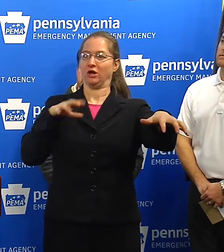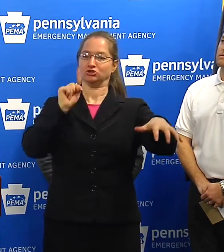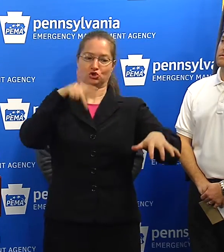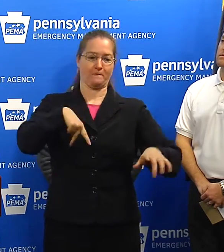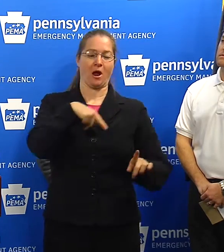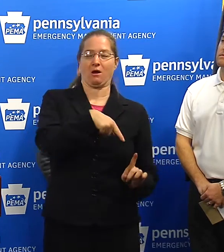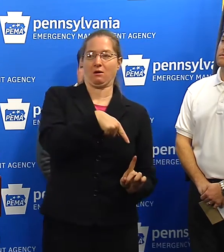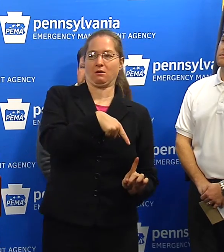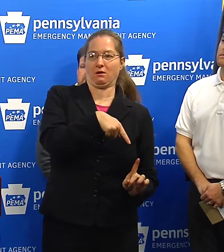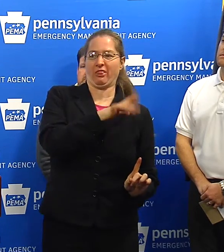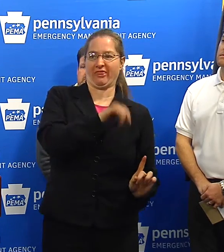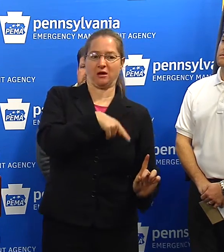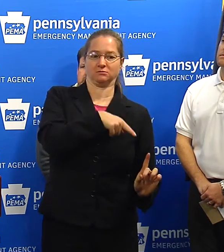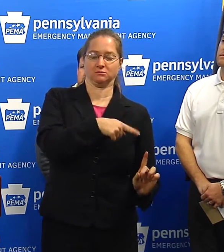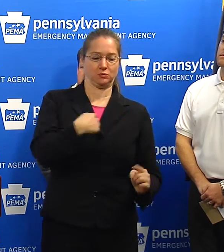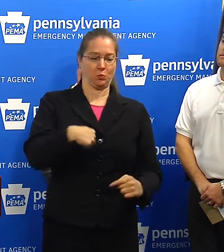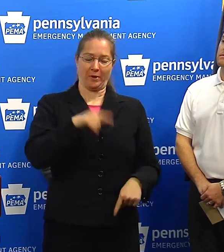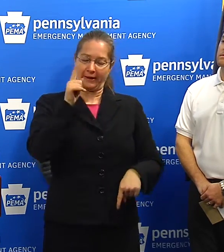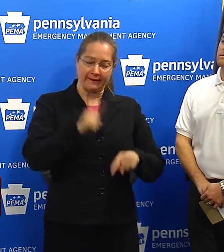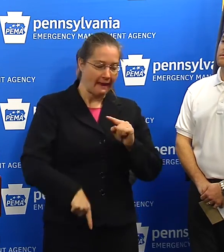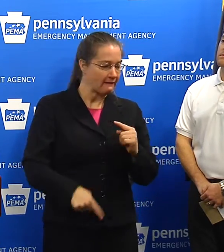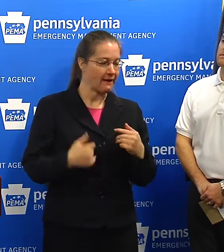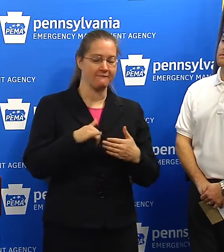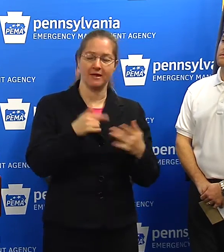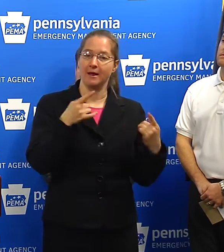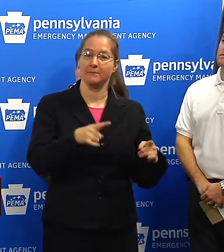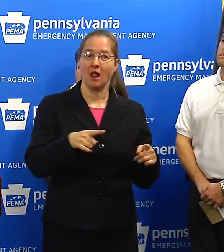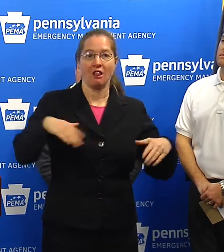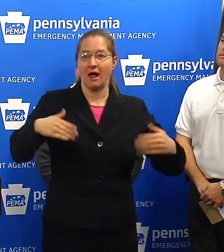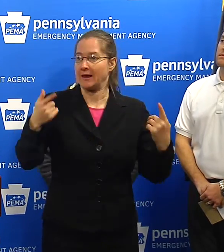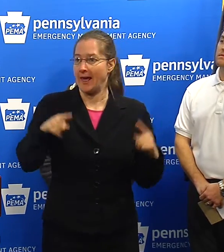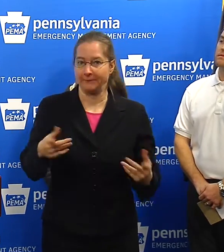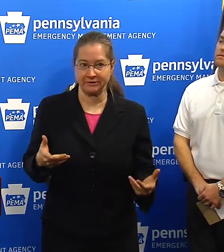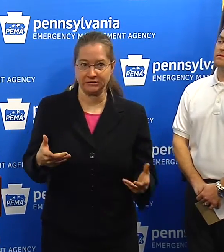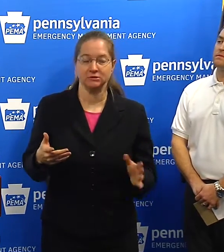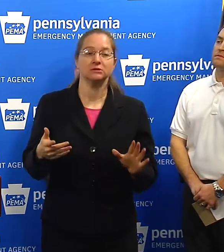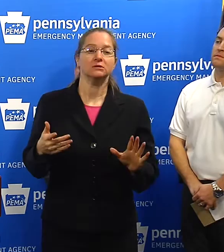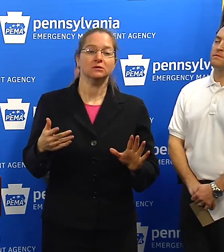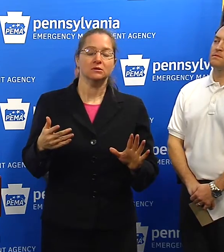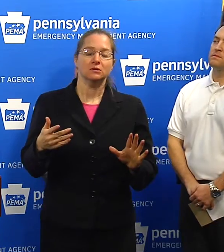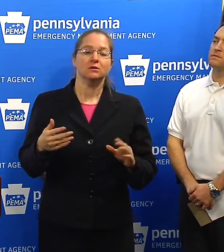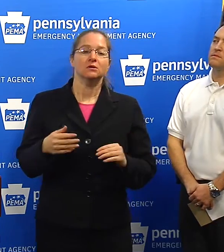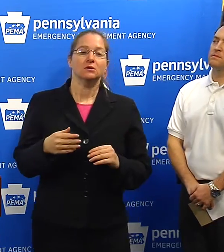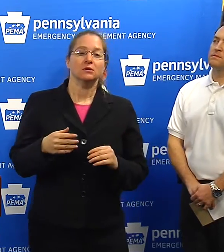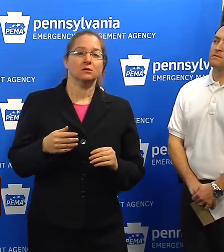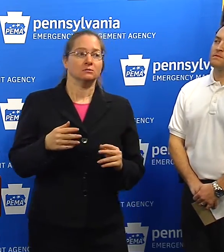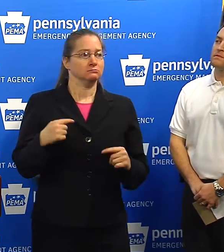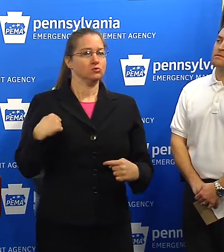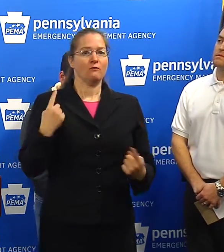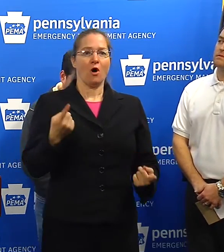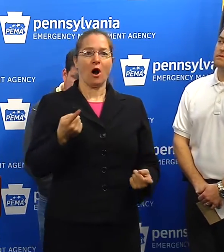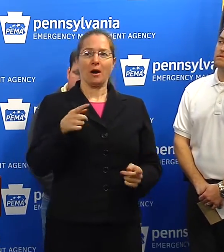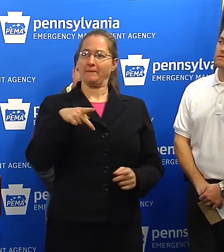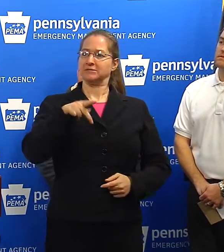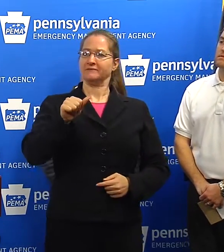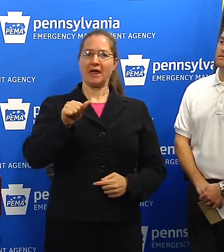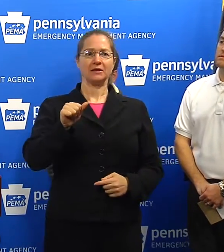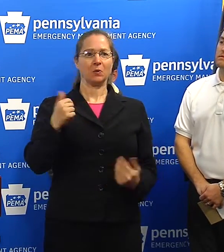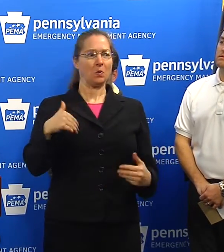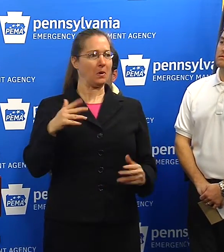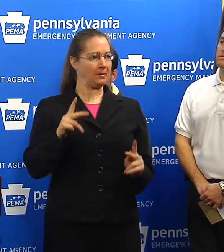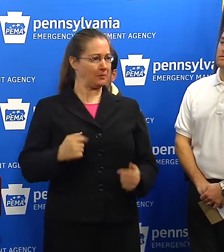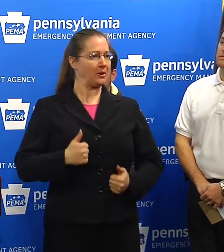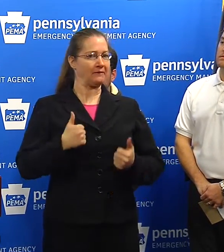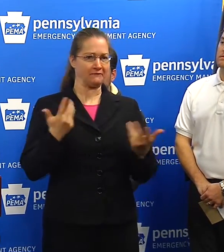between Bedford and Somerset. We cannot have that happen. But it hasn't happened. So far, the citizens of Pennsylvania have shown admirable